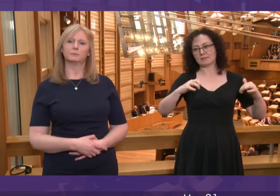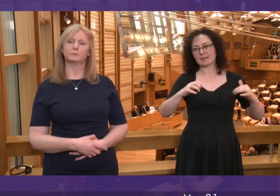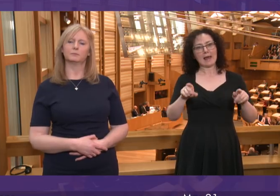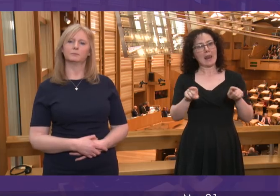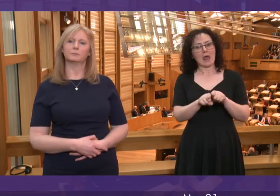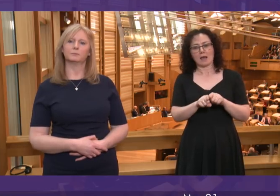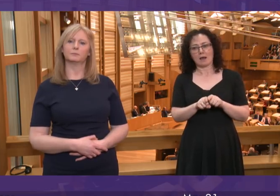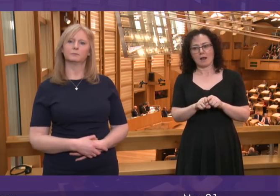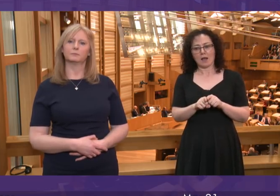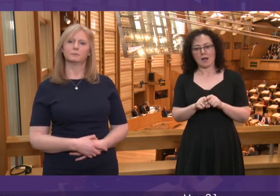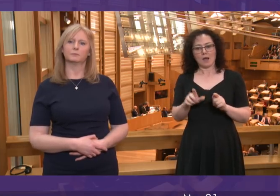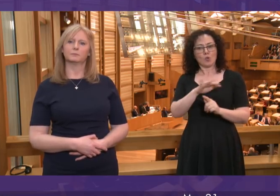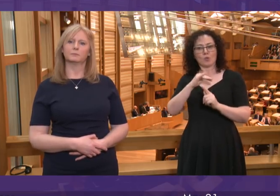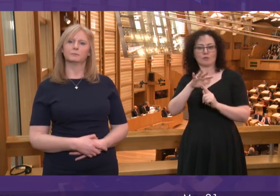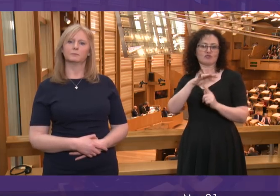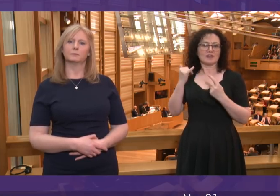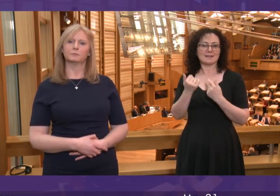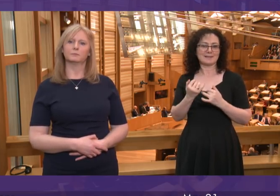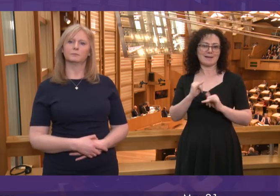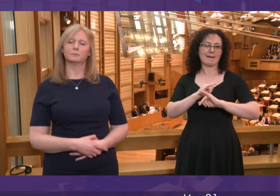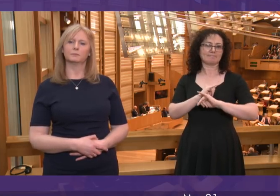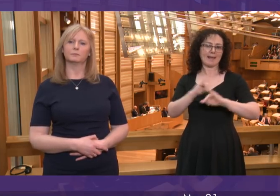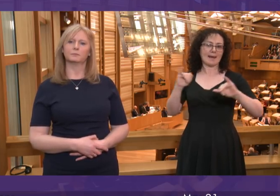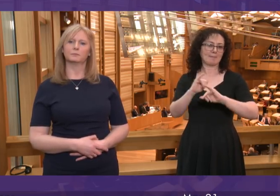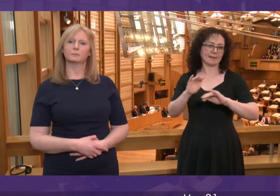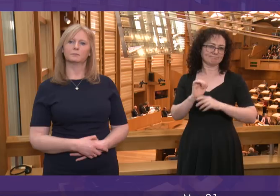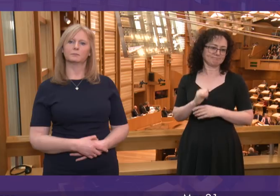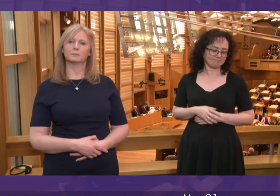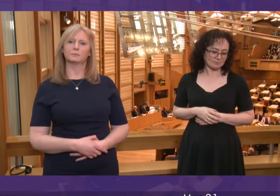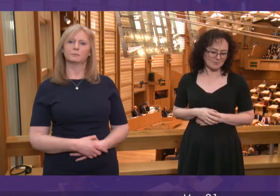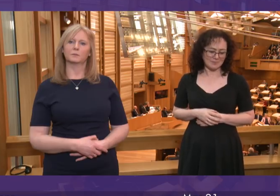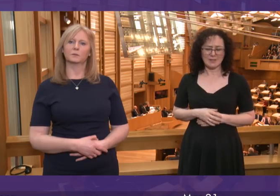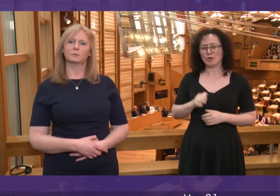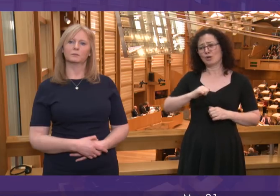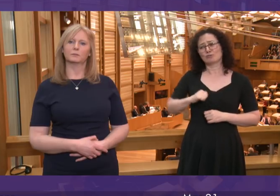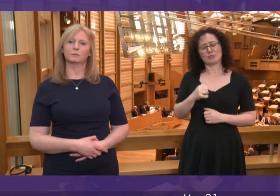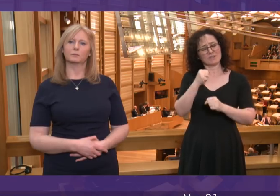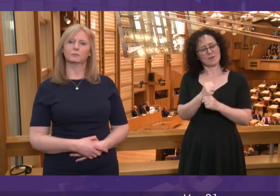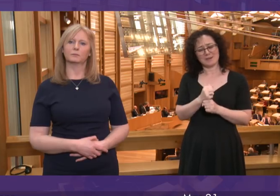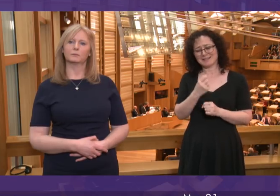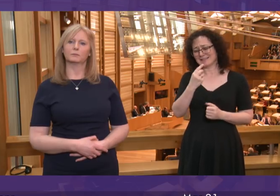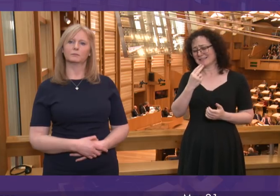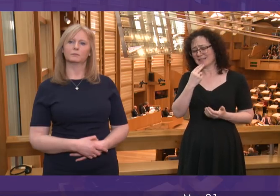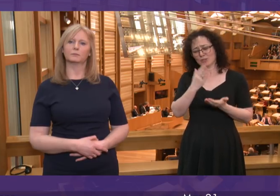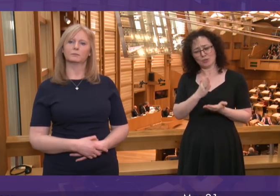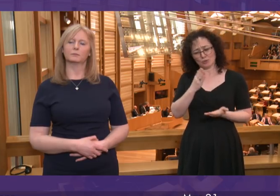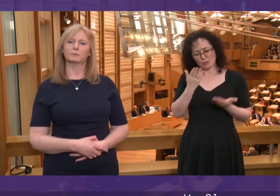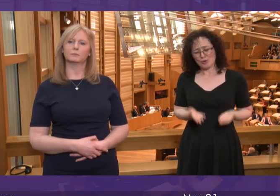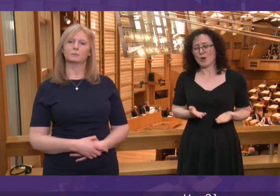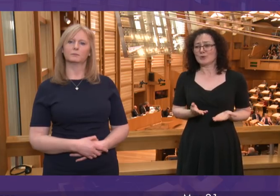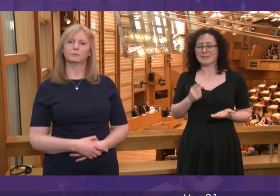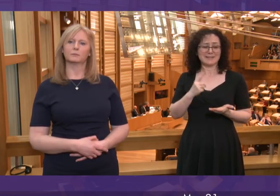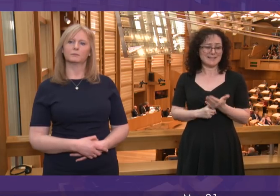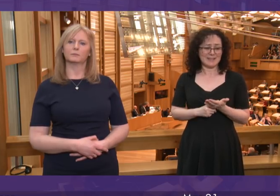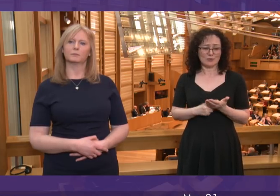take a different direction, leave behind this chaos and find our own way out of the crisis. It's